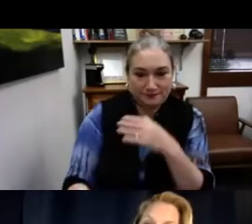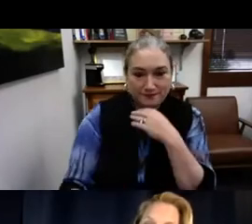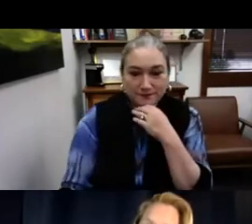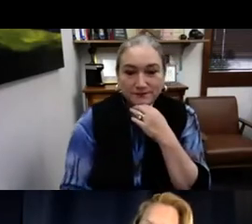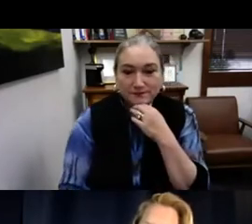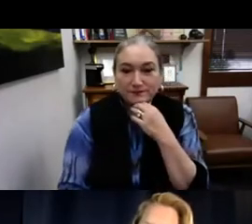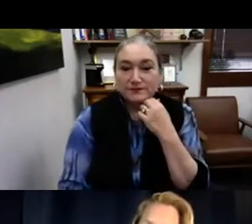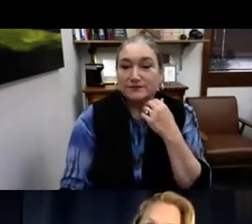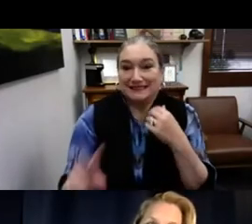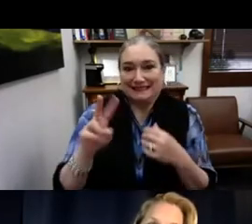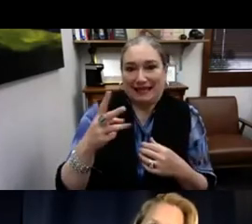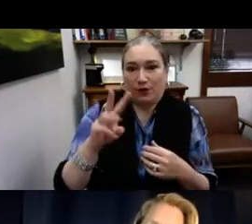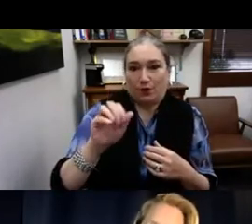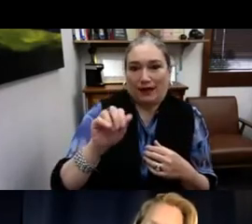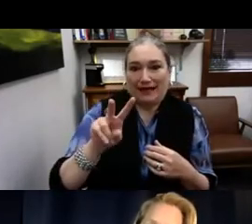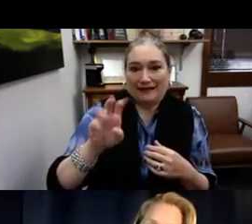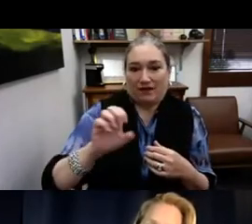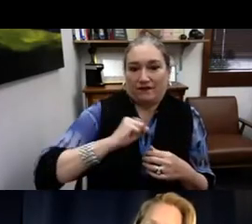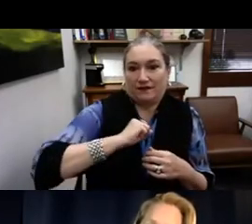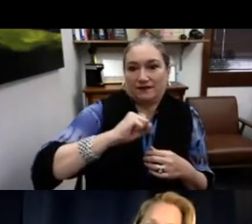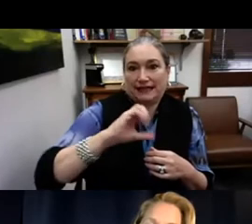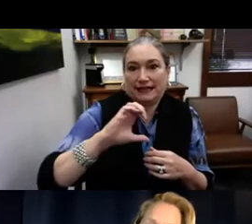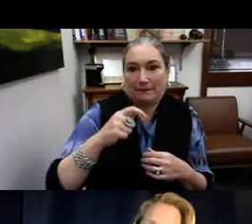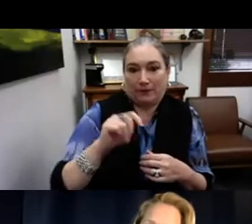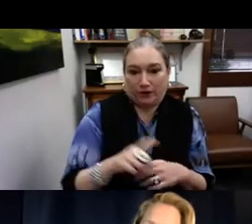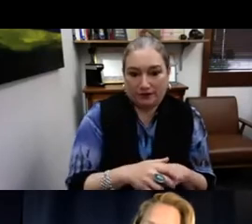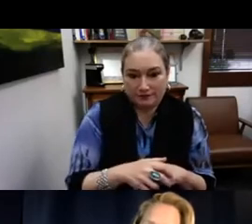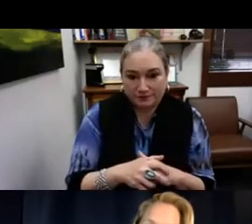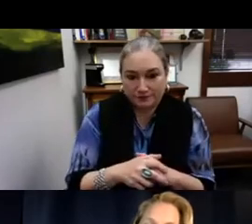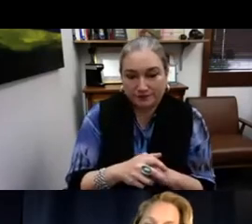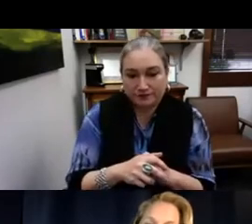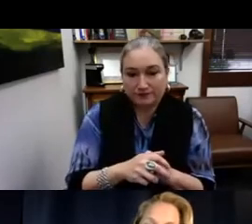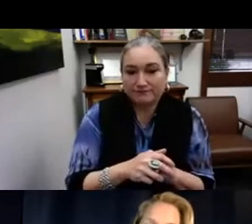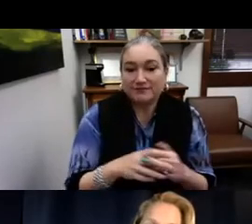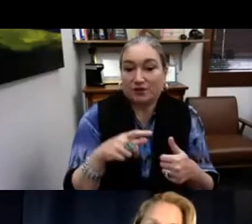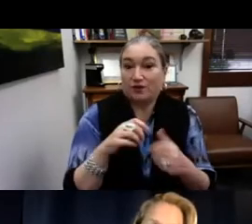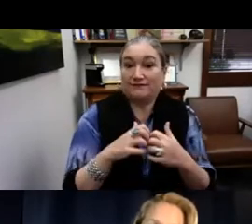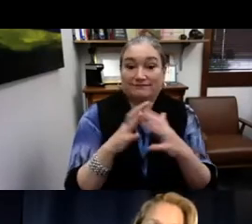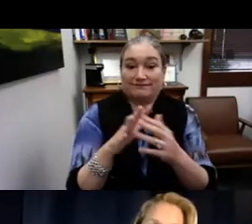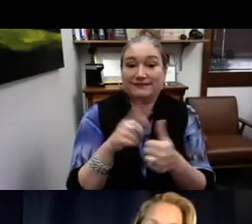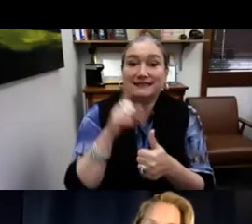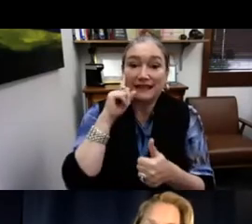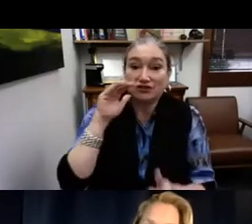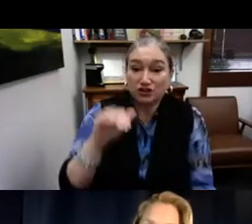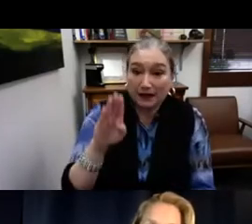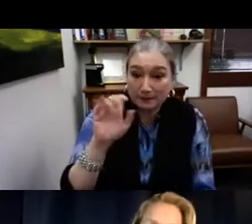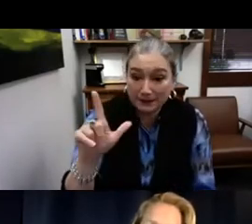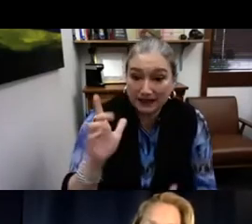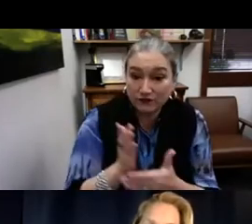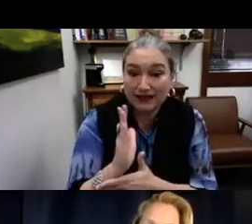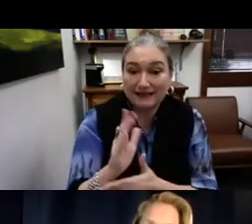up. So it started creeping up. It was in the 1980s. So that was the second wave of capital.